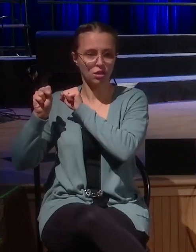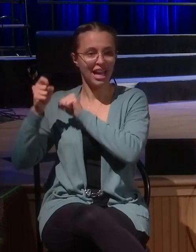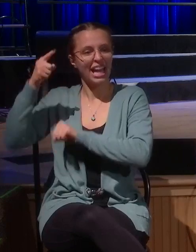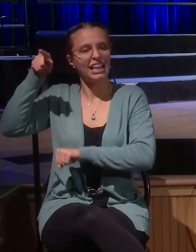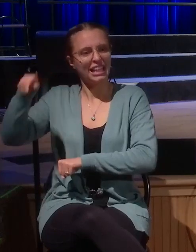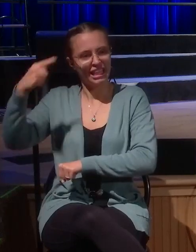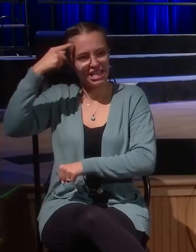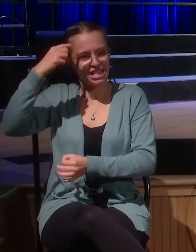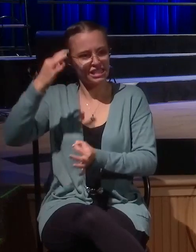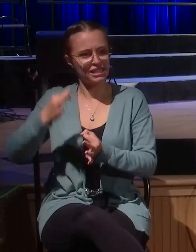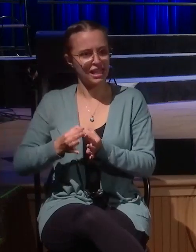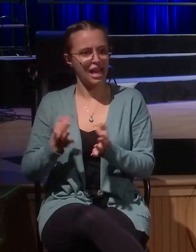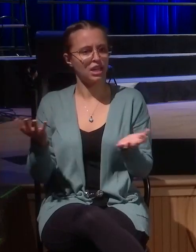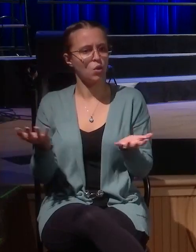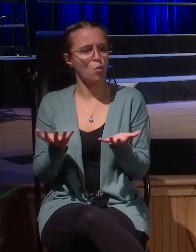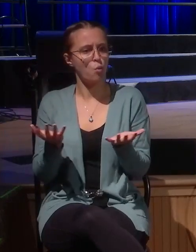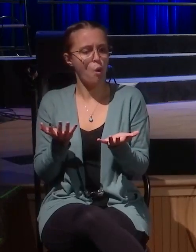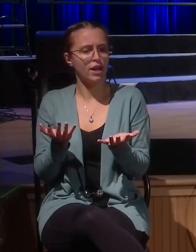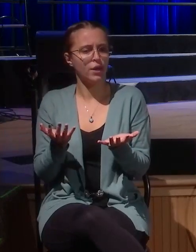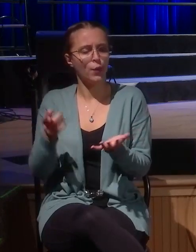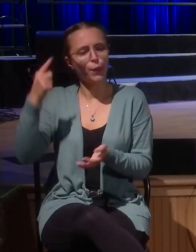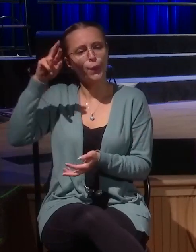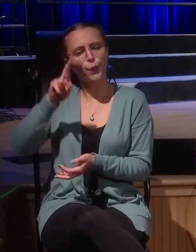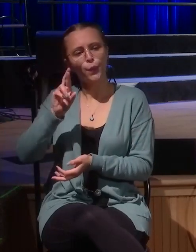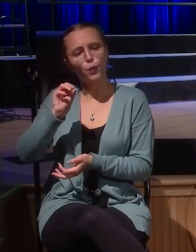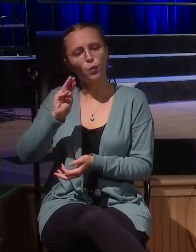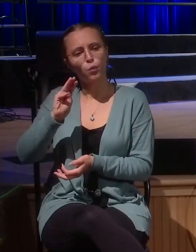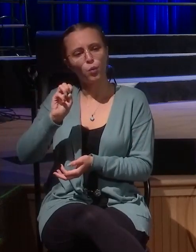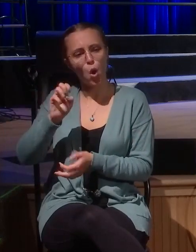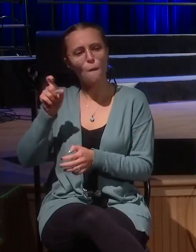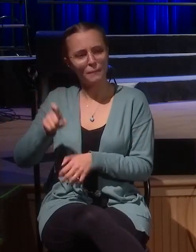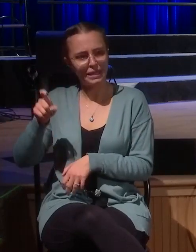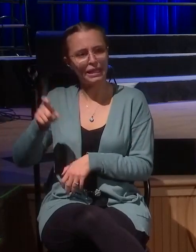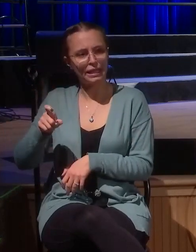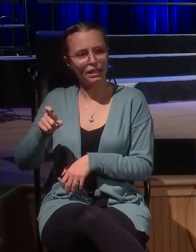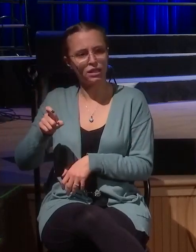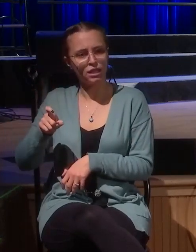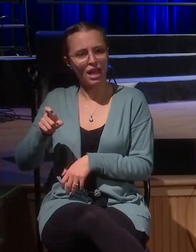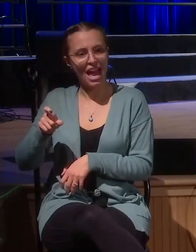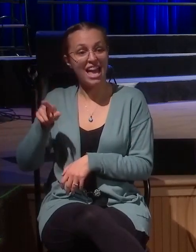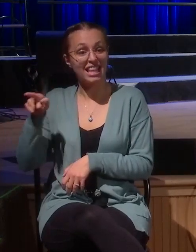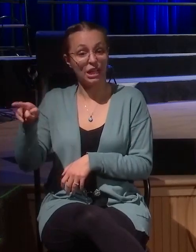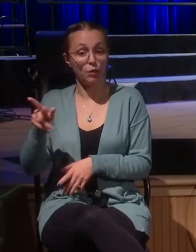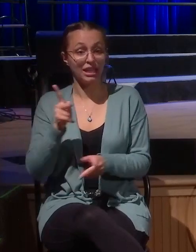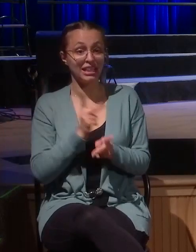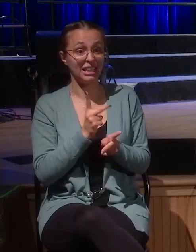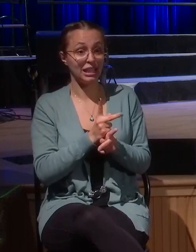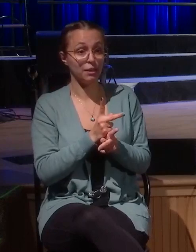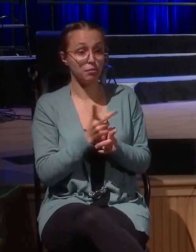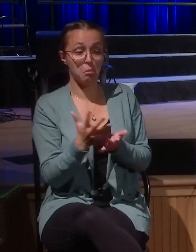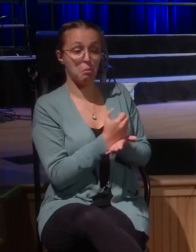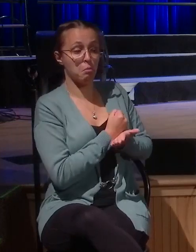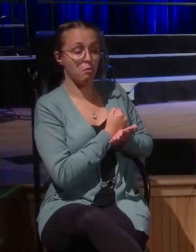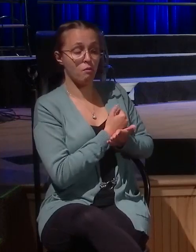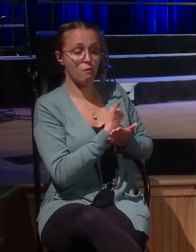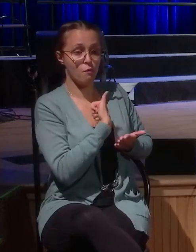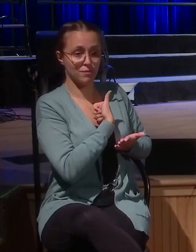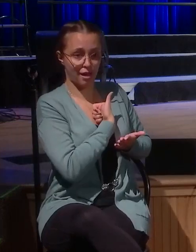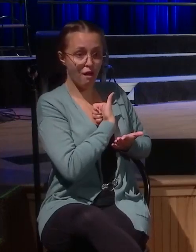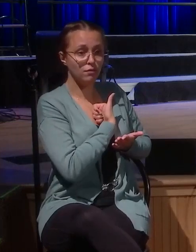Rome needed. And he would collect a portion for himself and he would send the rest to Caesar and he would go live his life in great comfort. But he wasn't just a tax